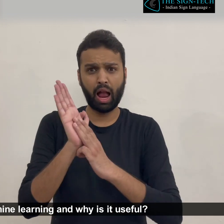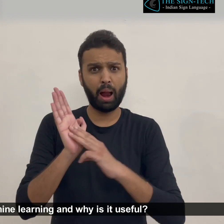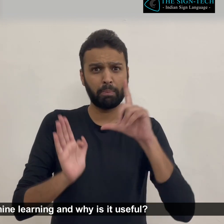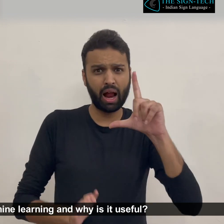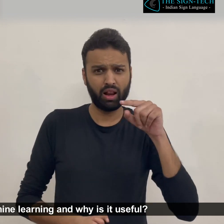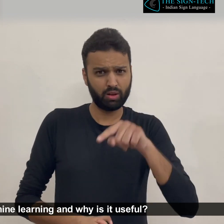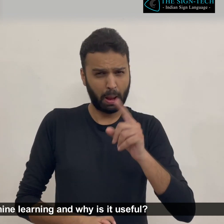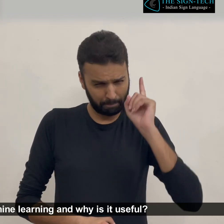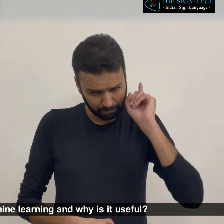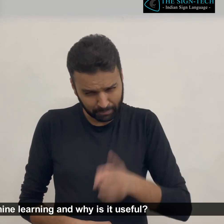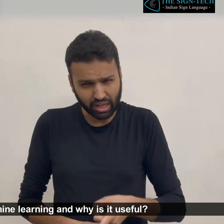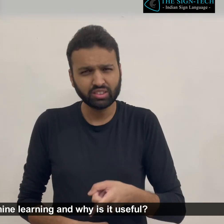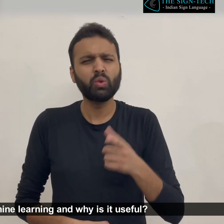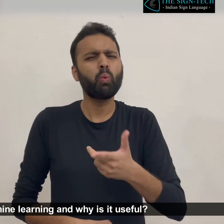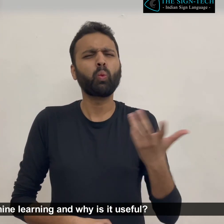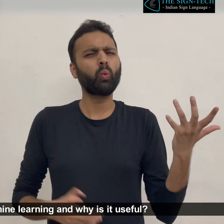Why Machine Learning and why is it useful?